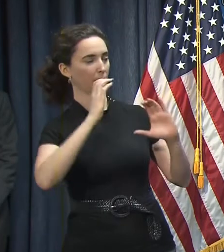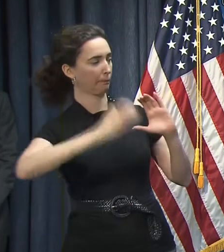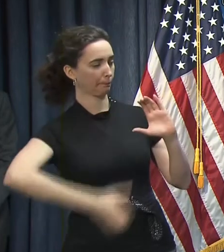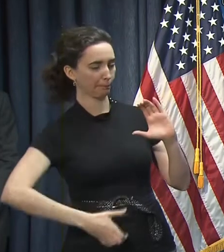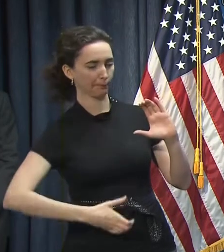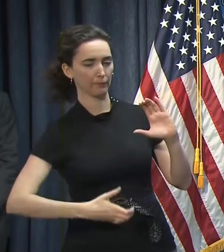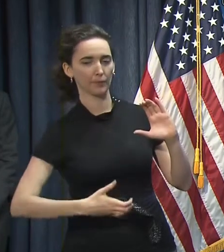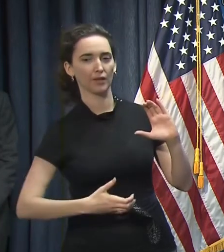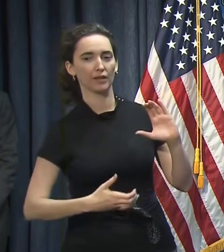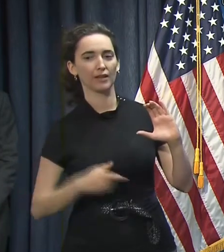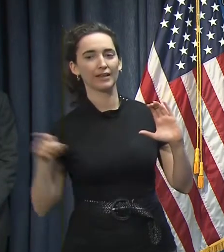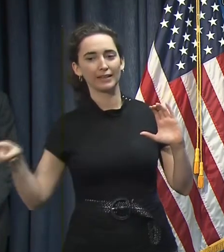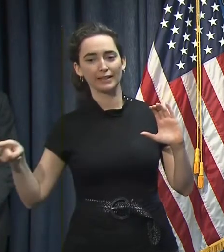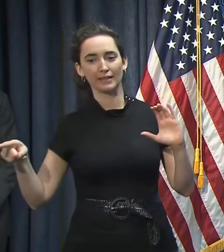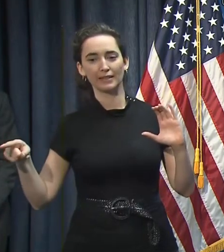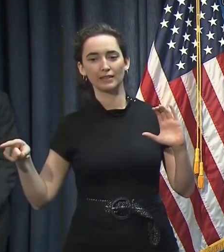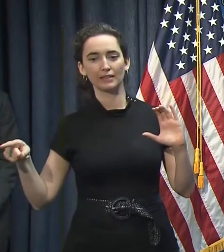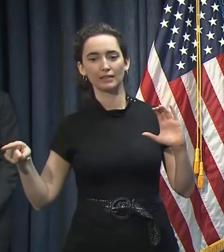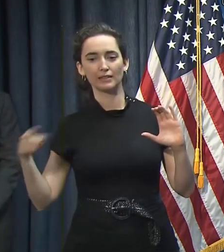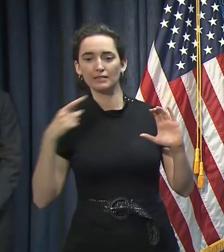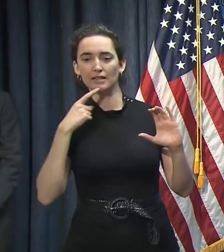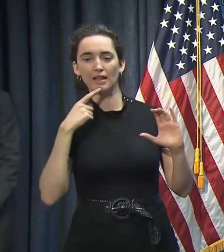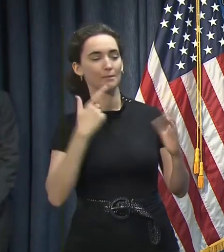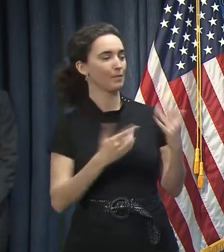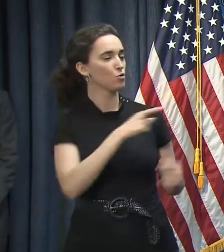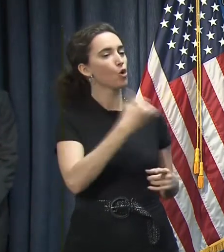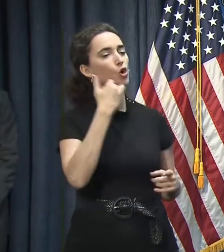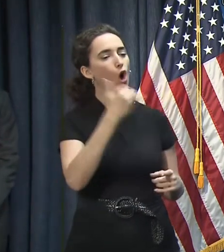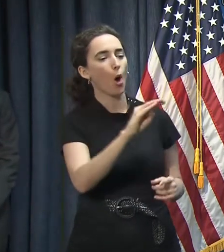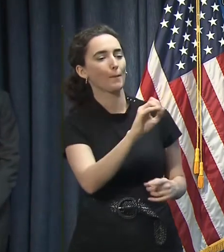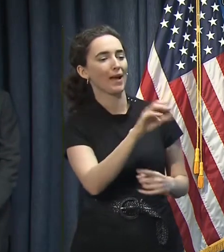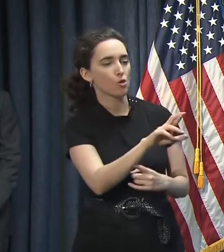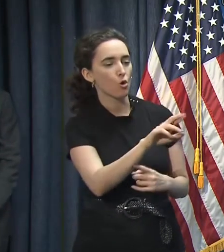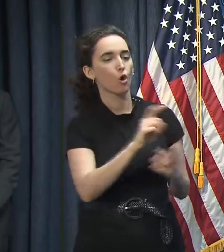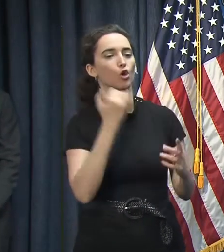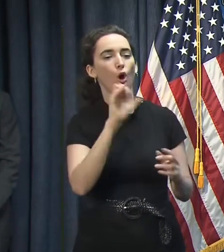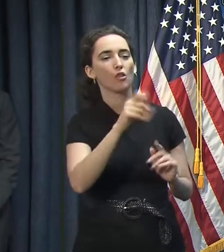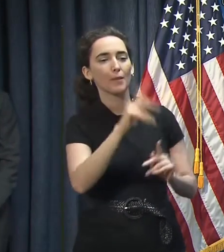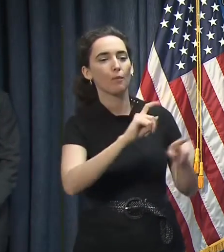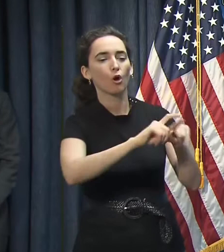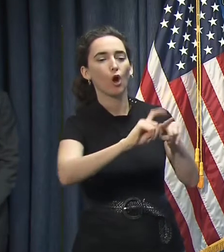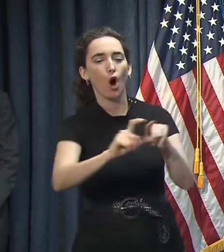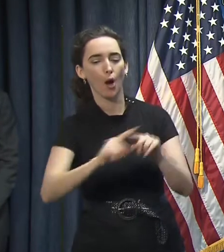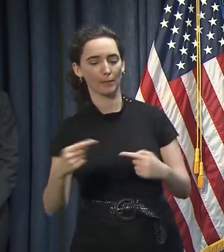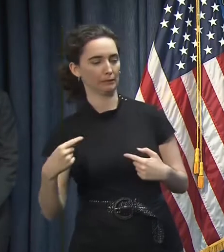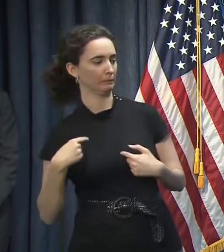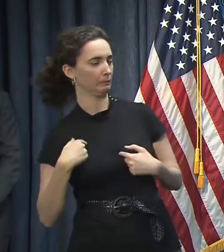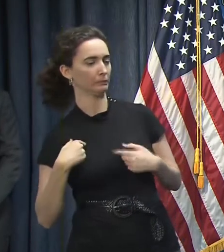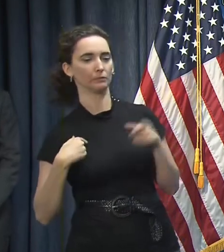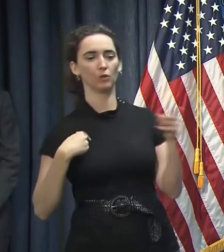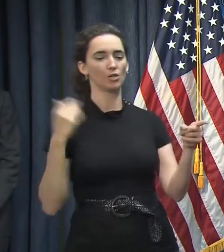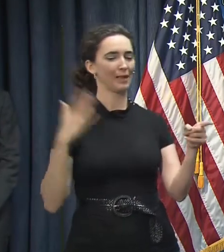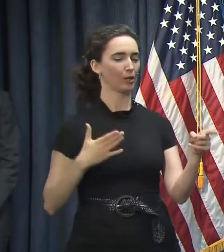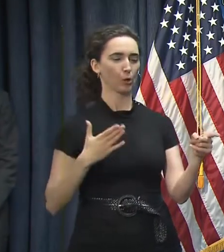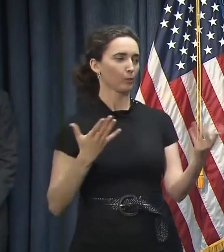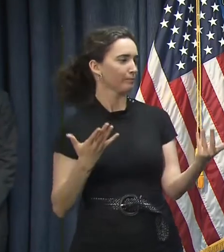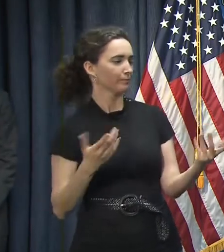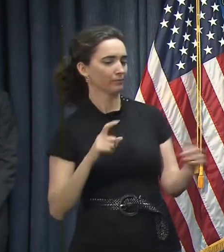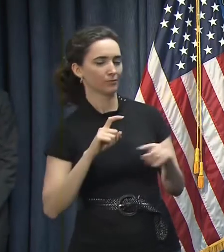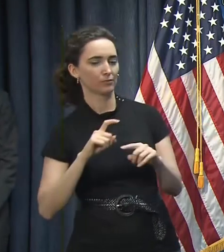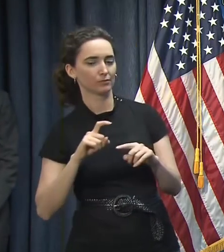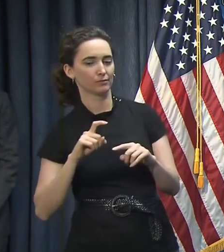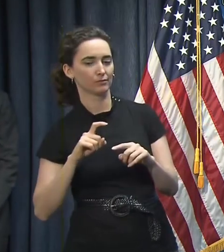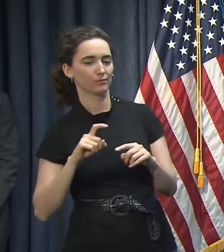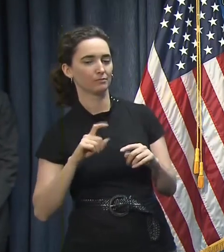And he understands that you might have called mayors and other people before you called. He and the Speaker, maybe he said 10 minutes before. I don't know.